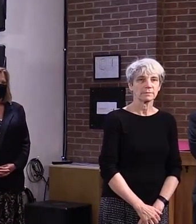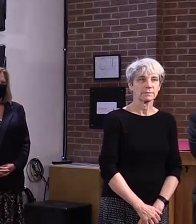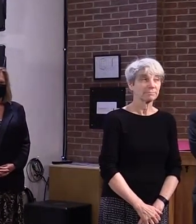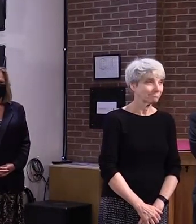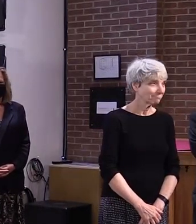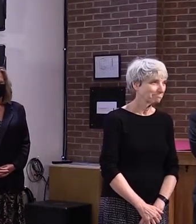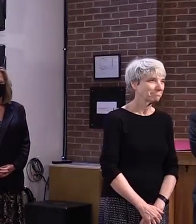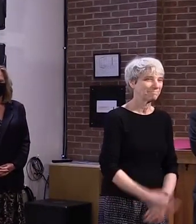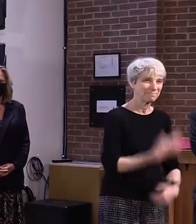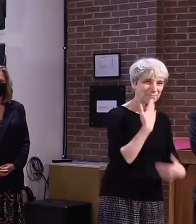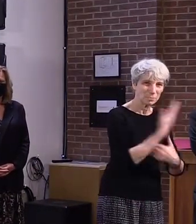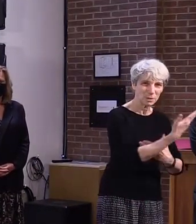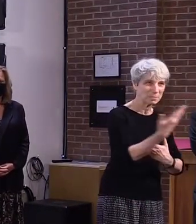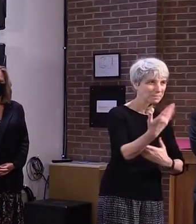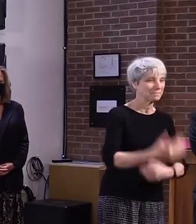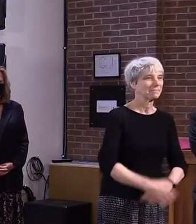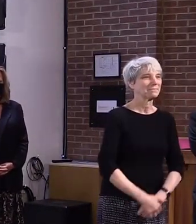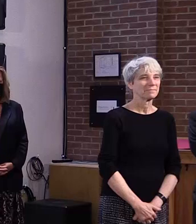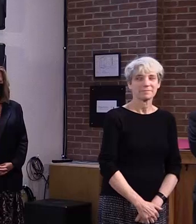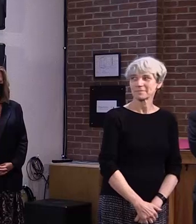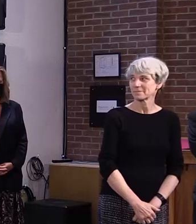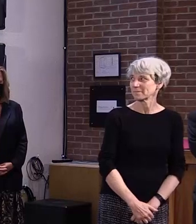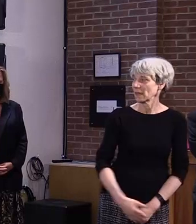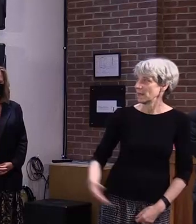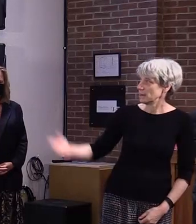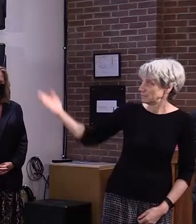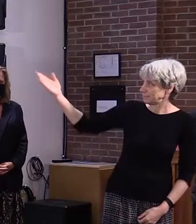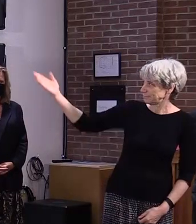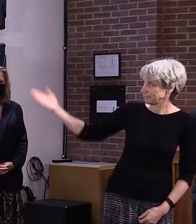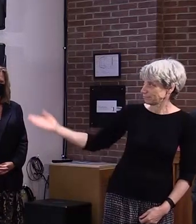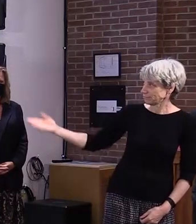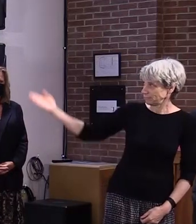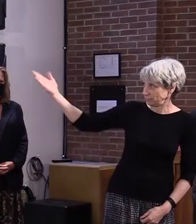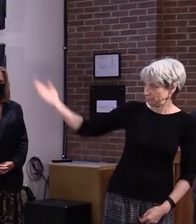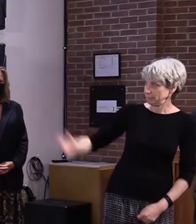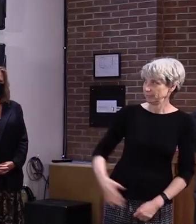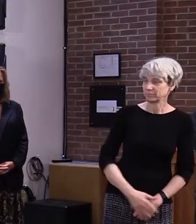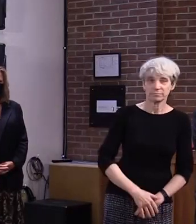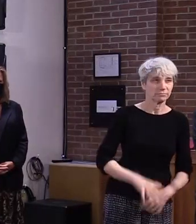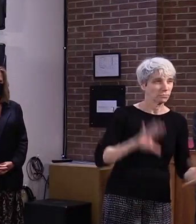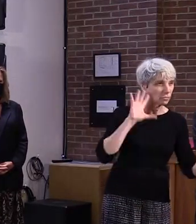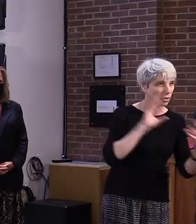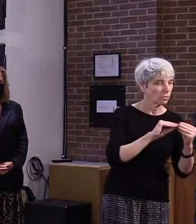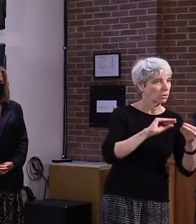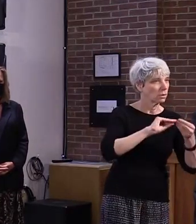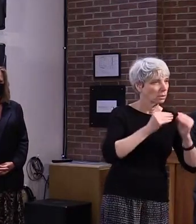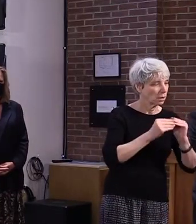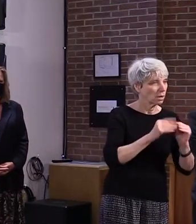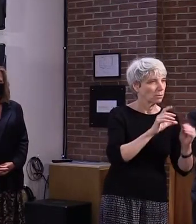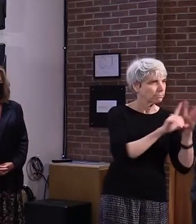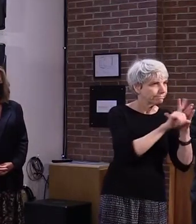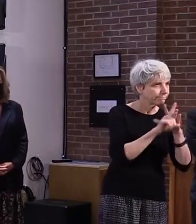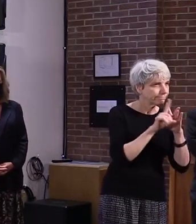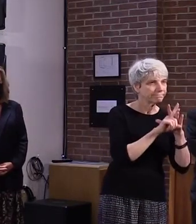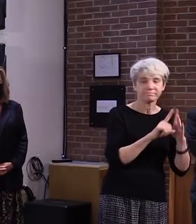Good morning. You can see where our total case count is as of yesterday, 1